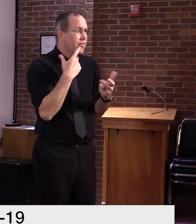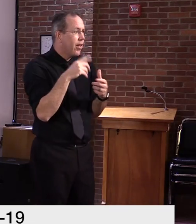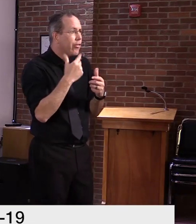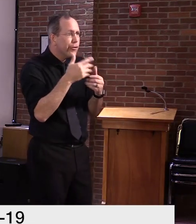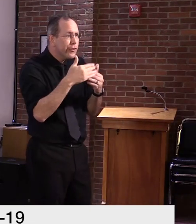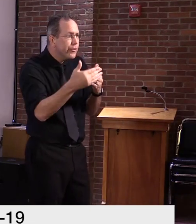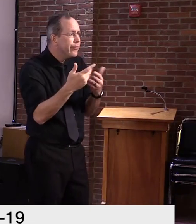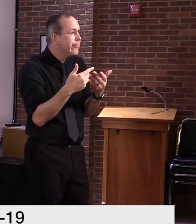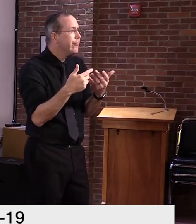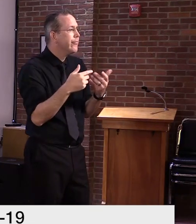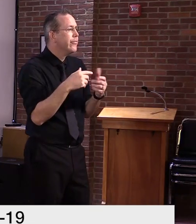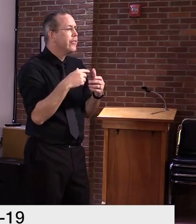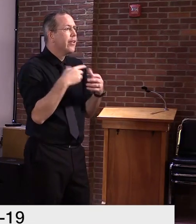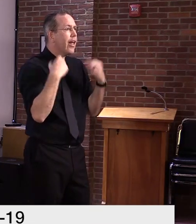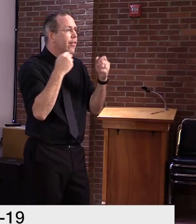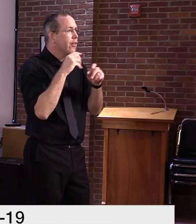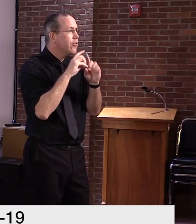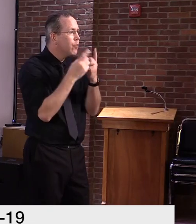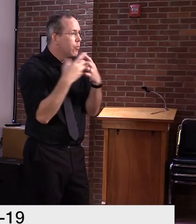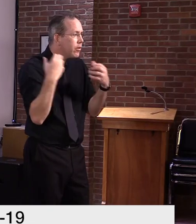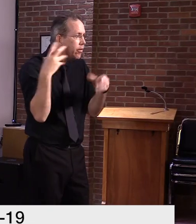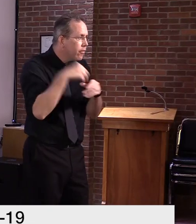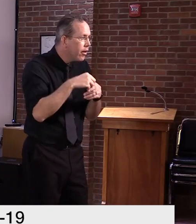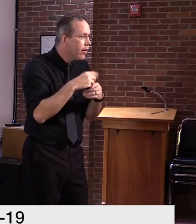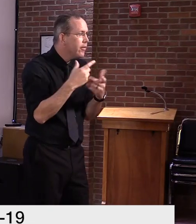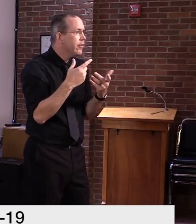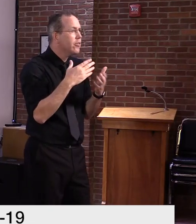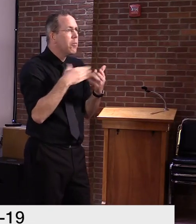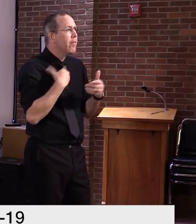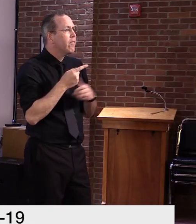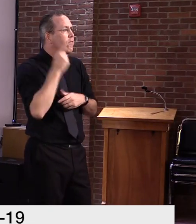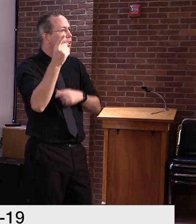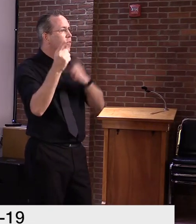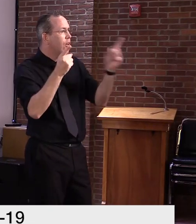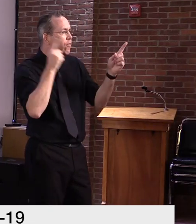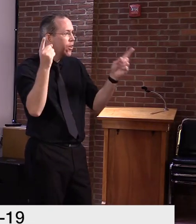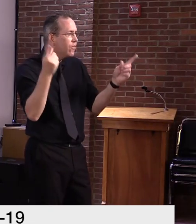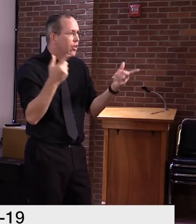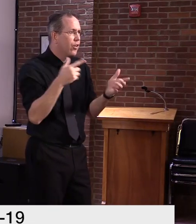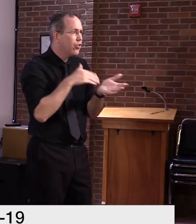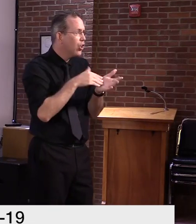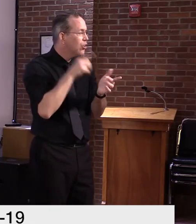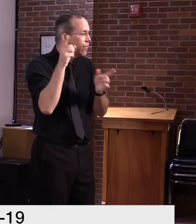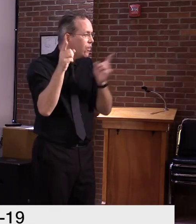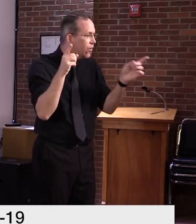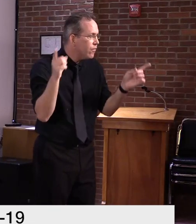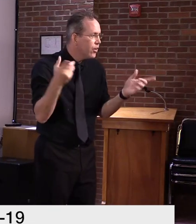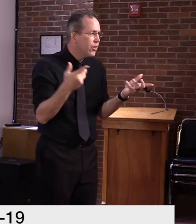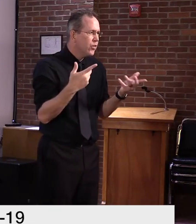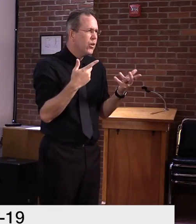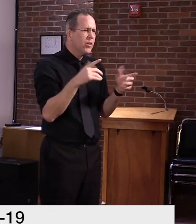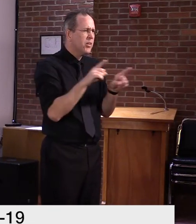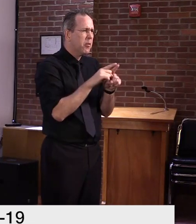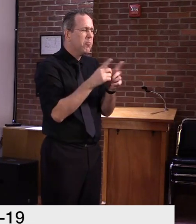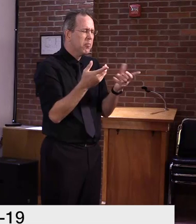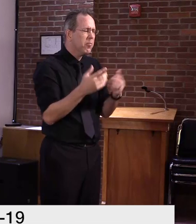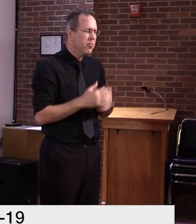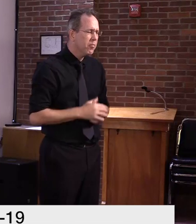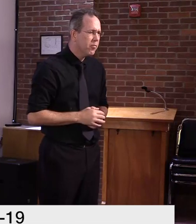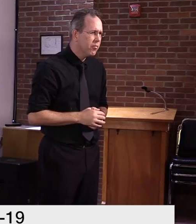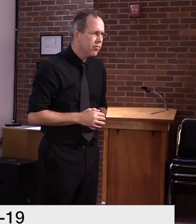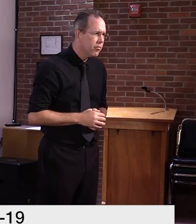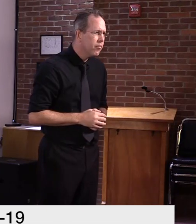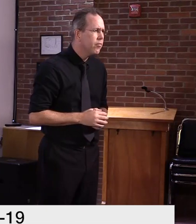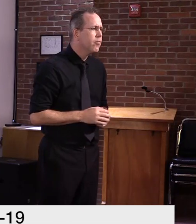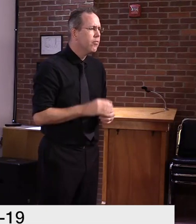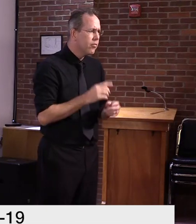out in particularly some of our more remote areas. I think in terms of online tools, we've, we've made some progress in that regard since the spring. Um, at the